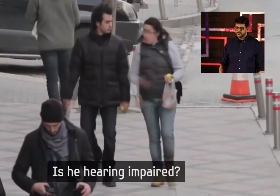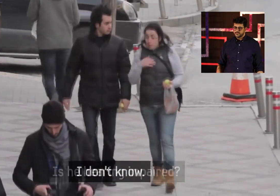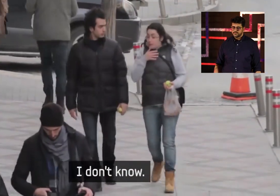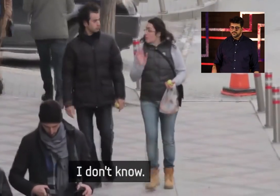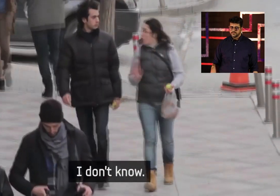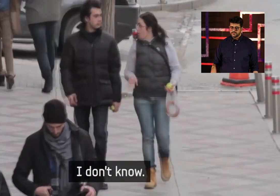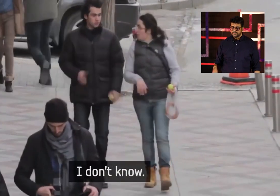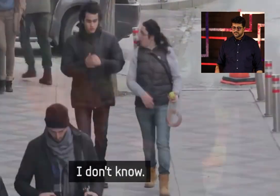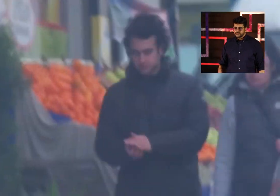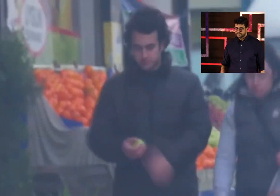I don't know. He's signing.